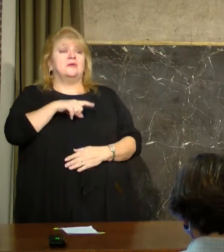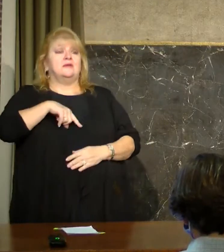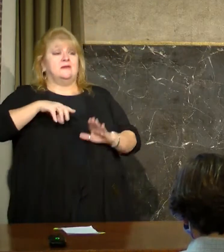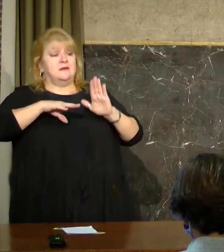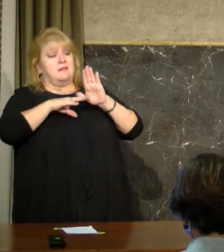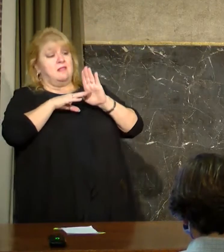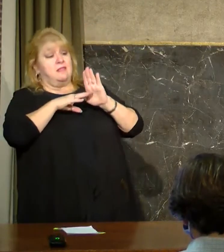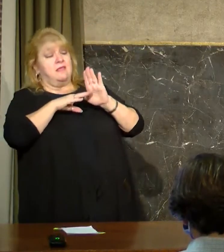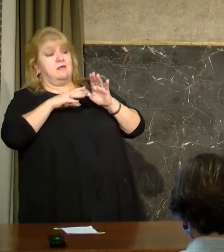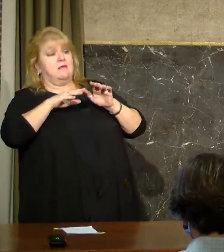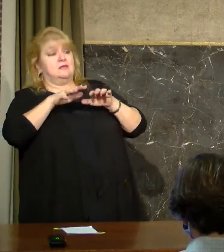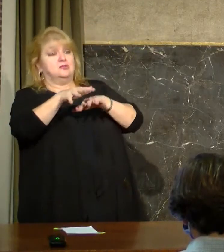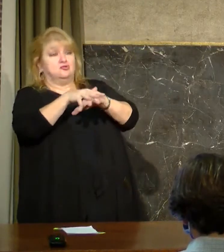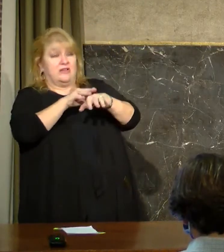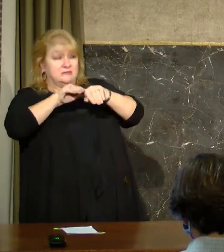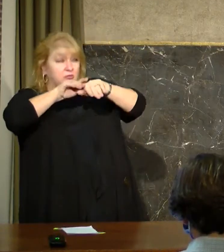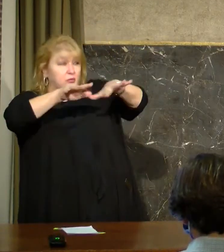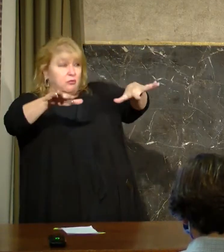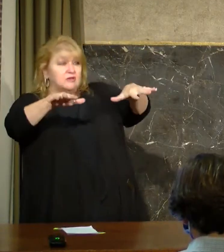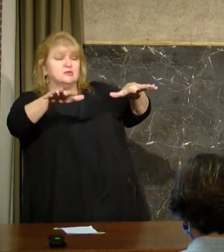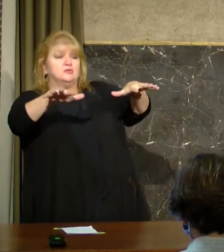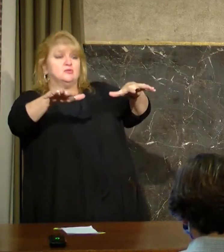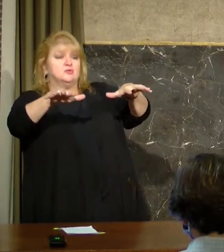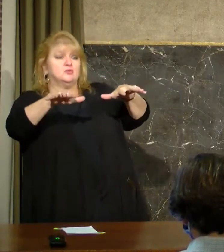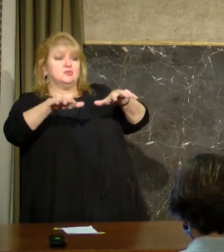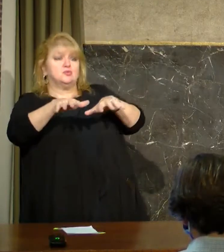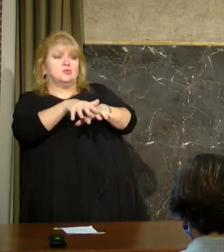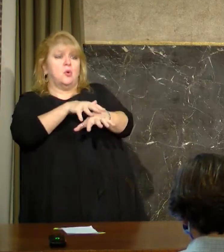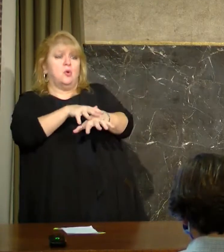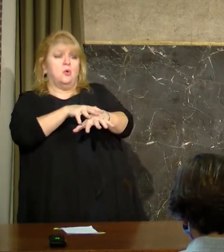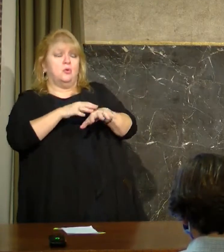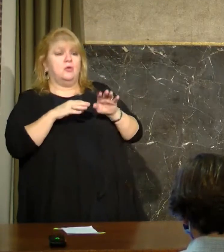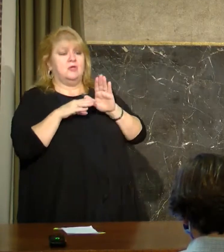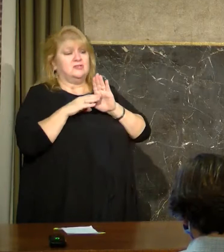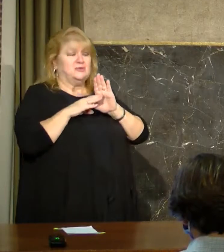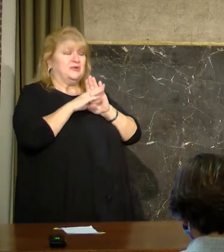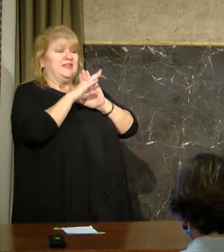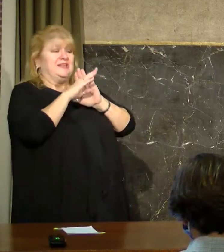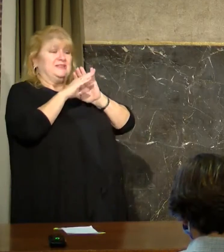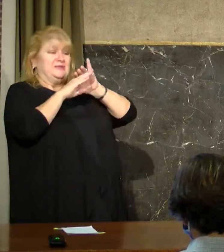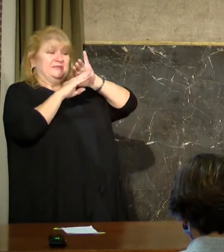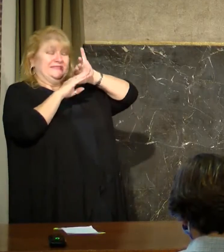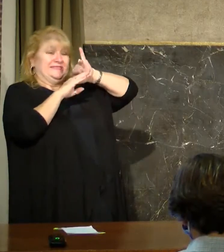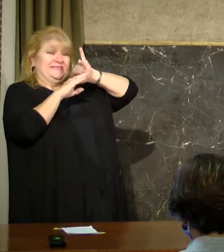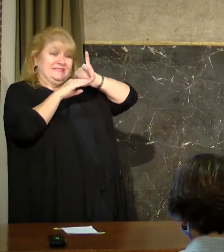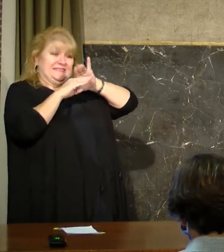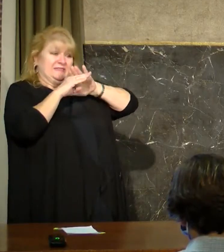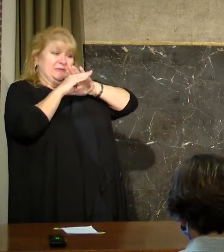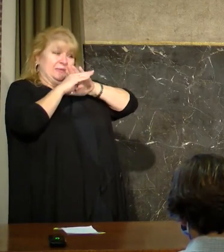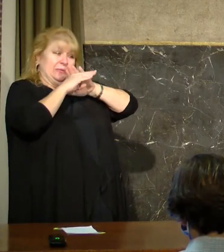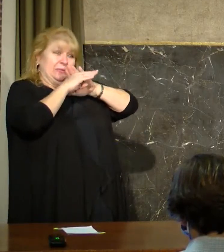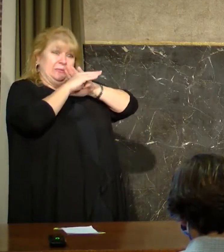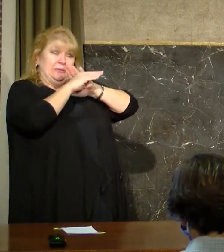curve, reduce that positivity rate of our tests,